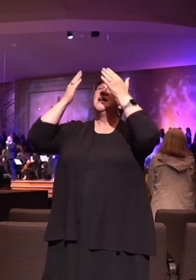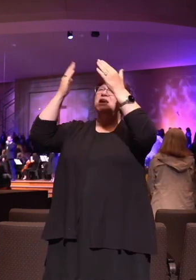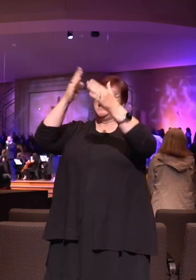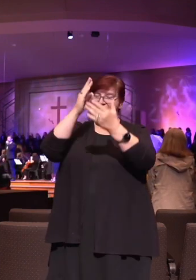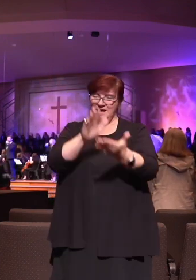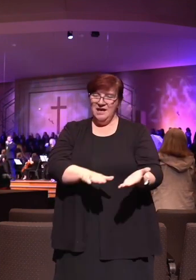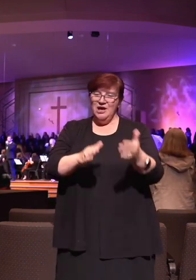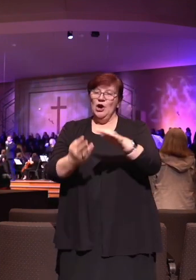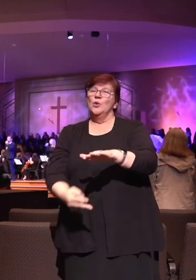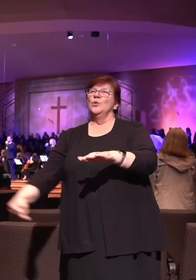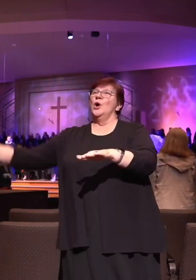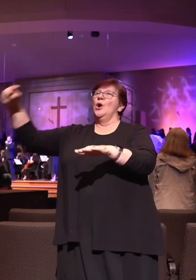he arose.